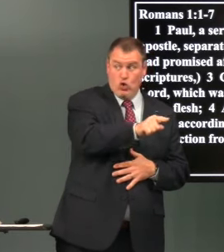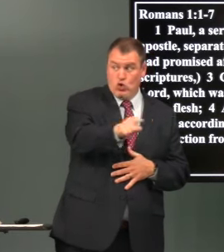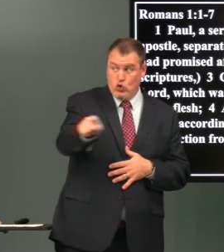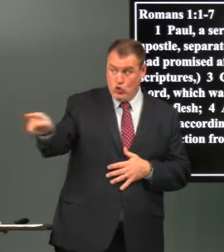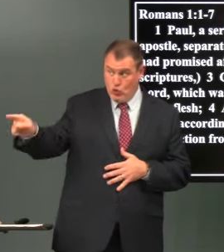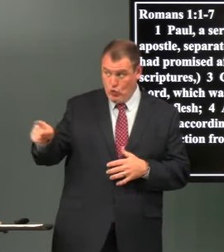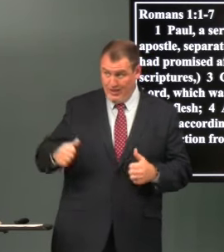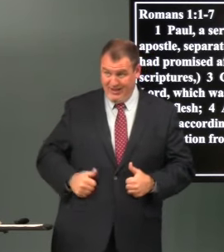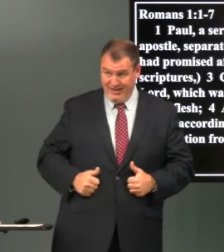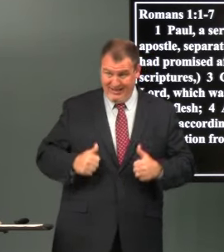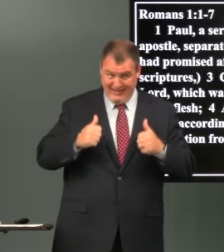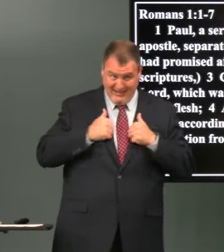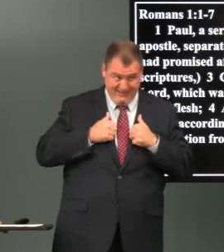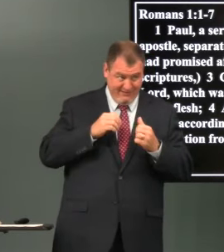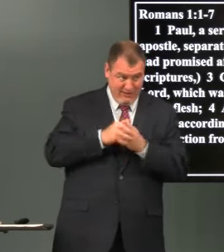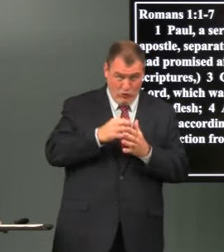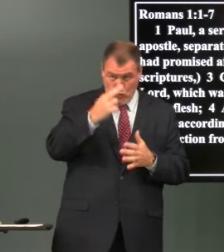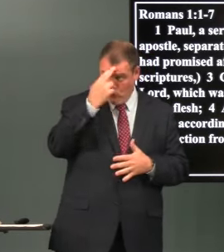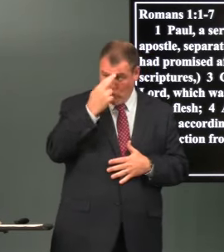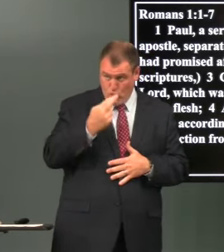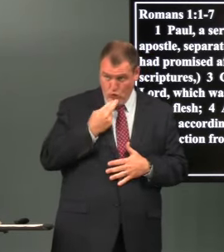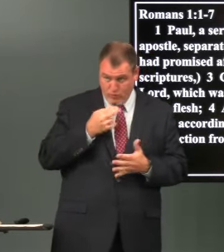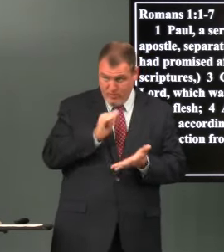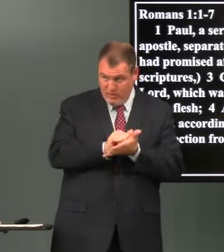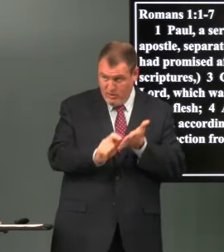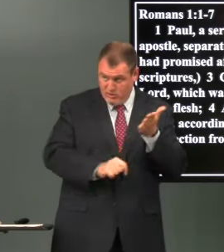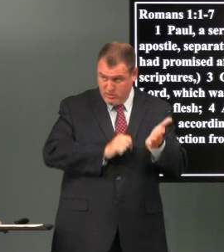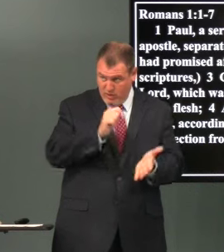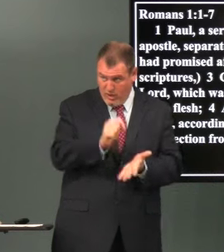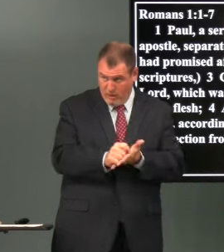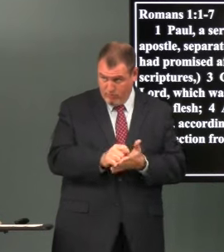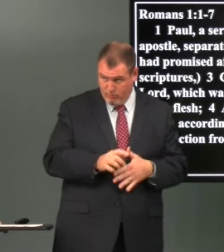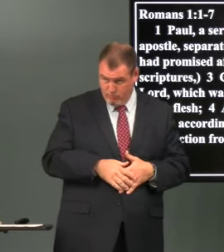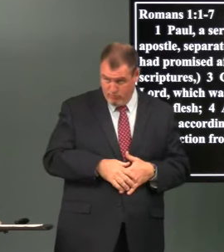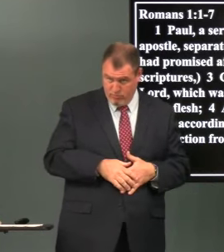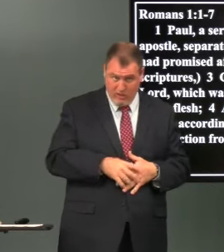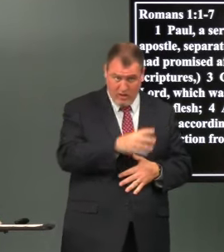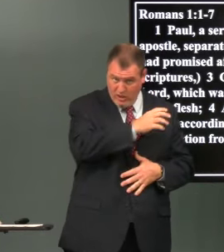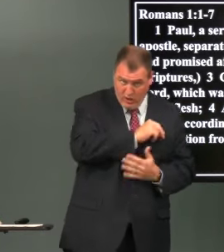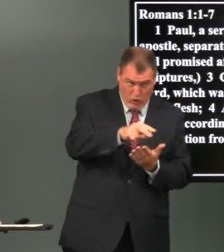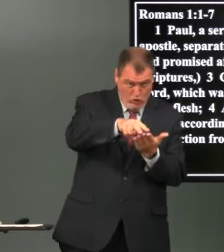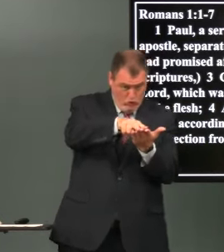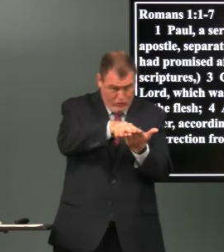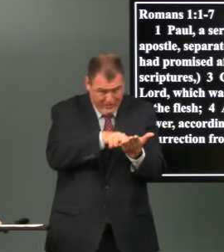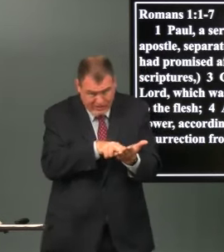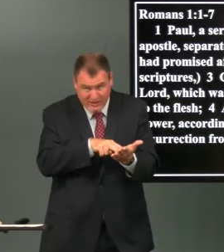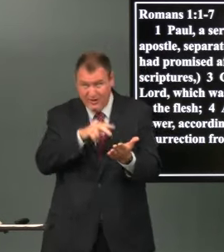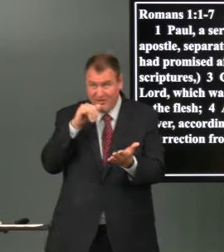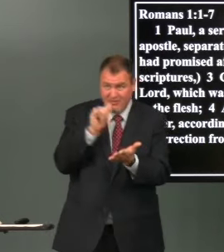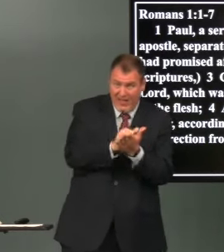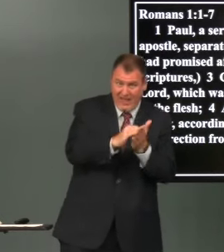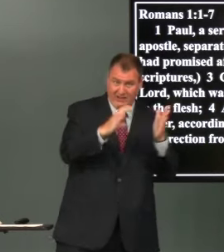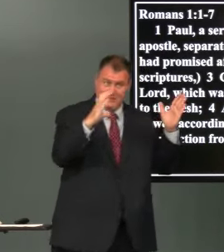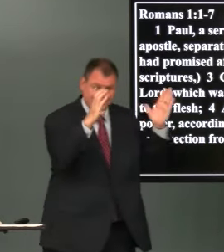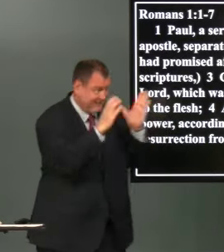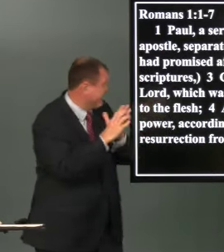if you live during the roman times and you read